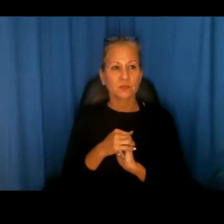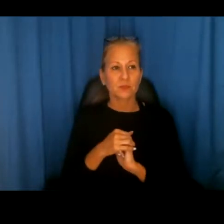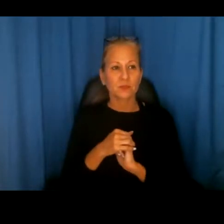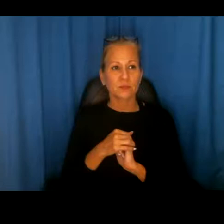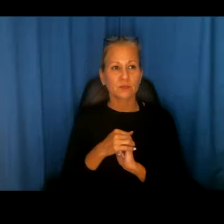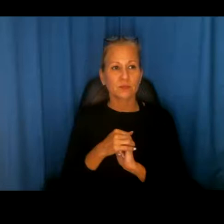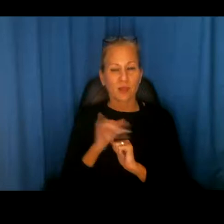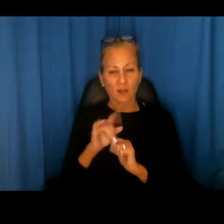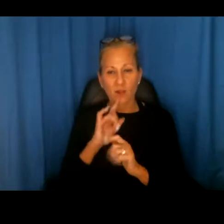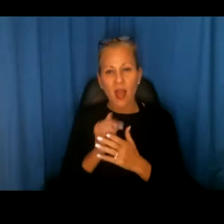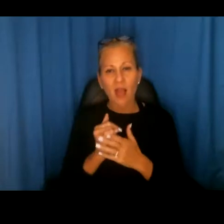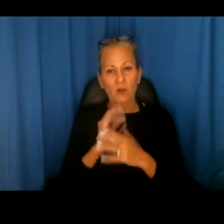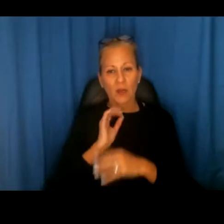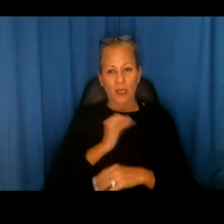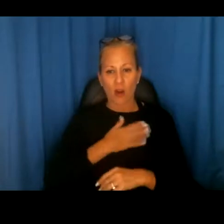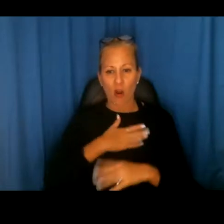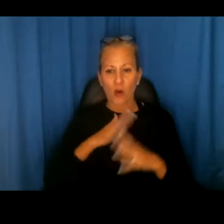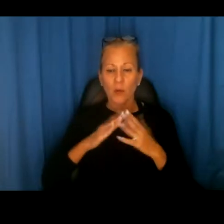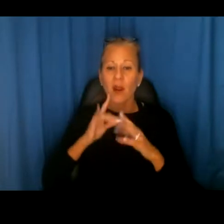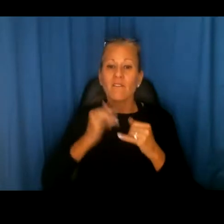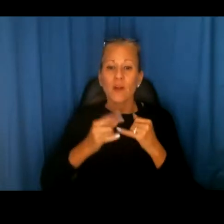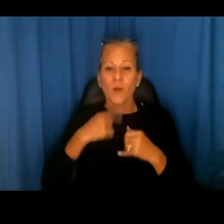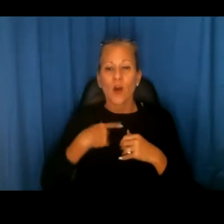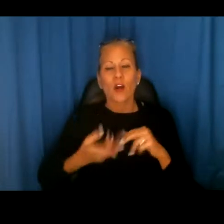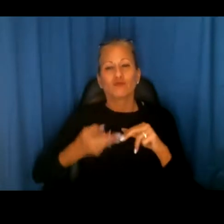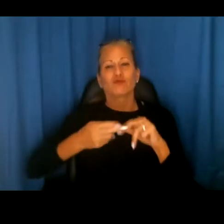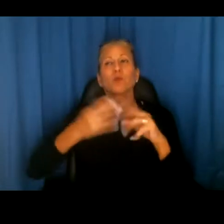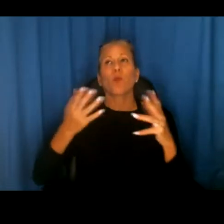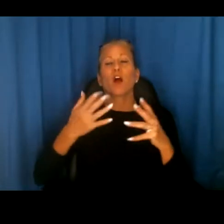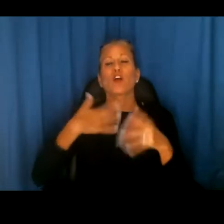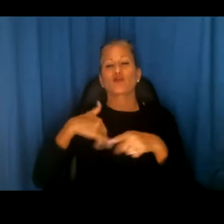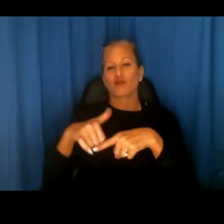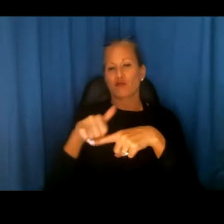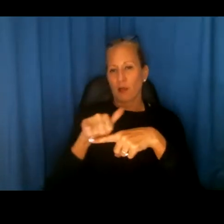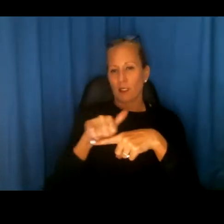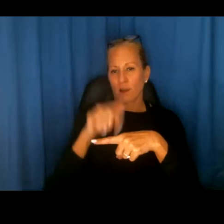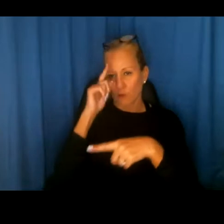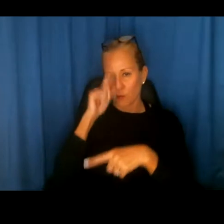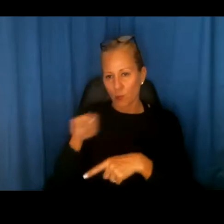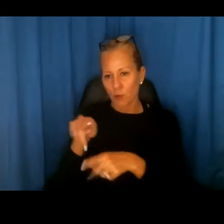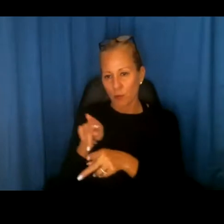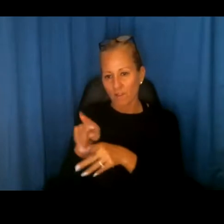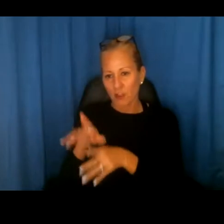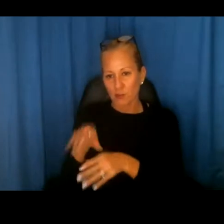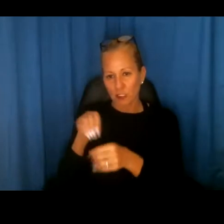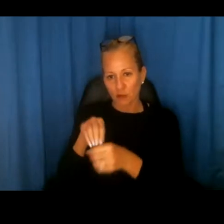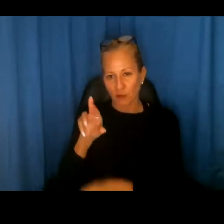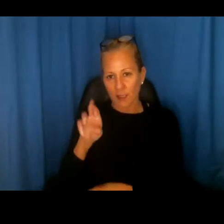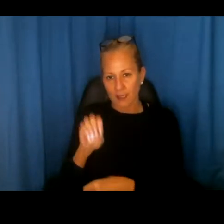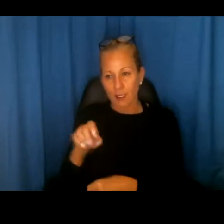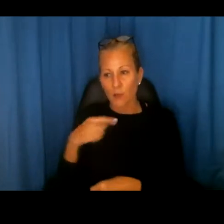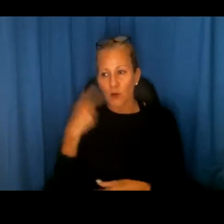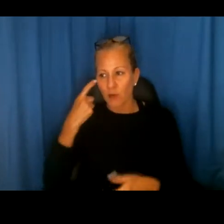community. And then finally, uh, we are increasing our training, uh, to real estate professionals. Uh, you we recognize